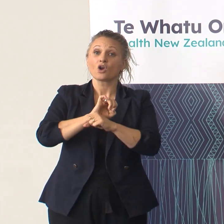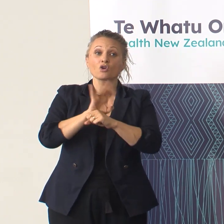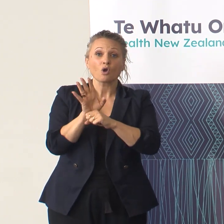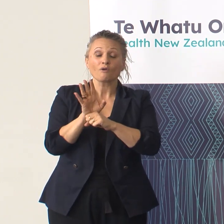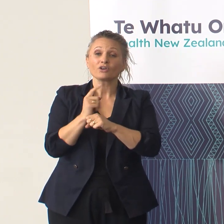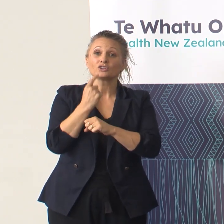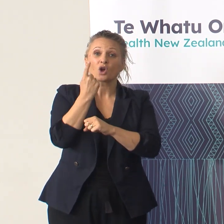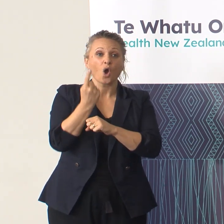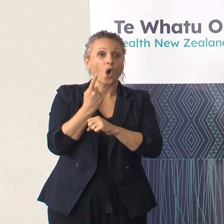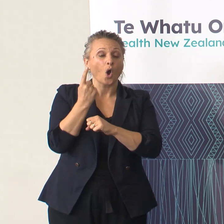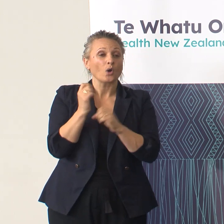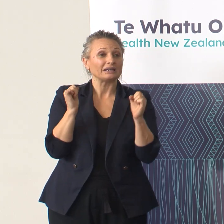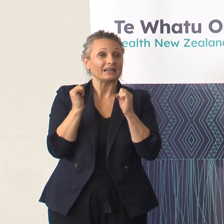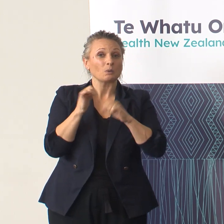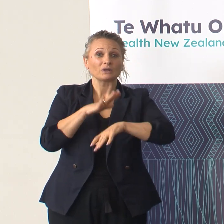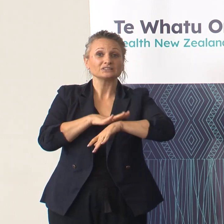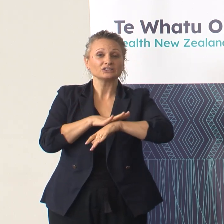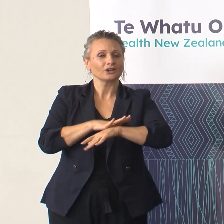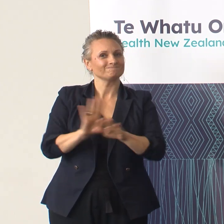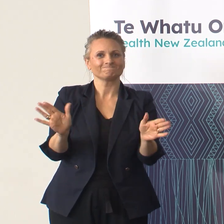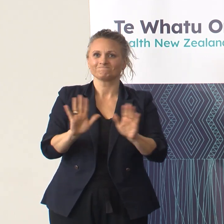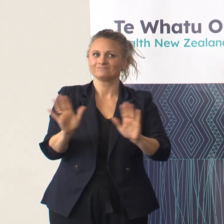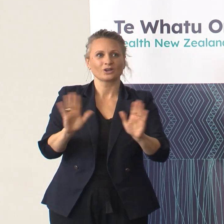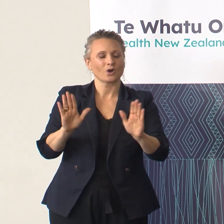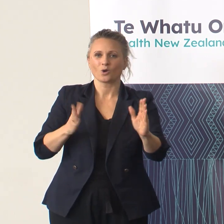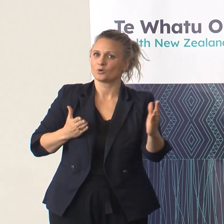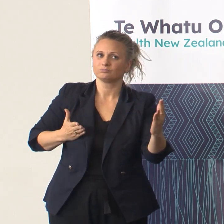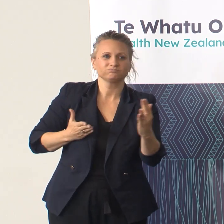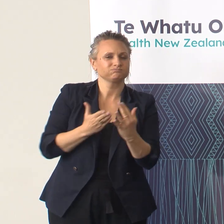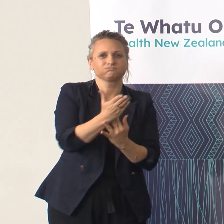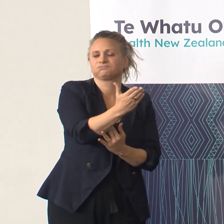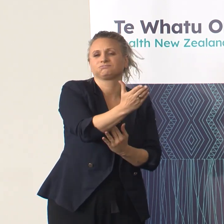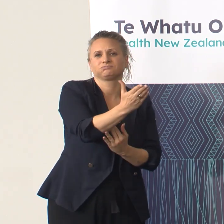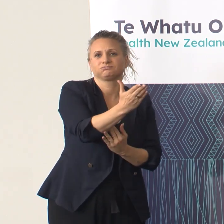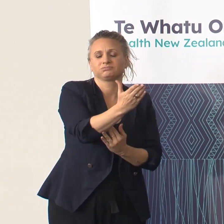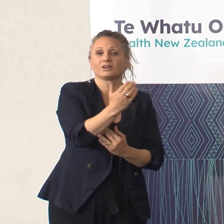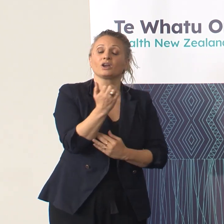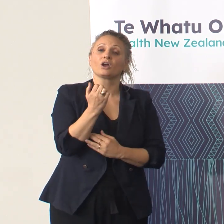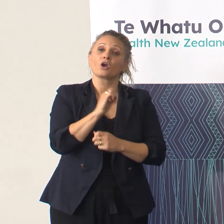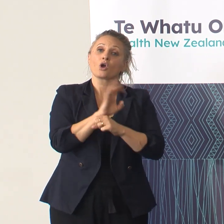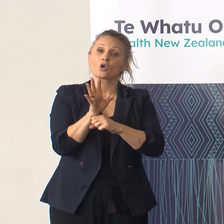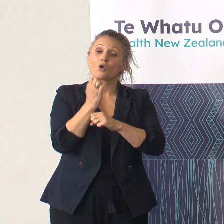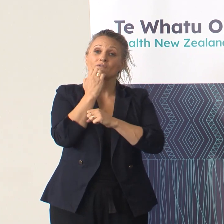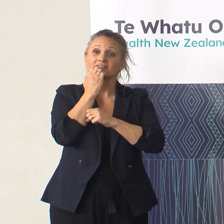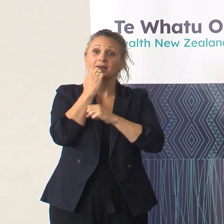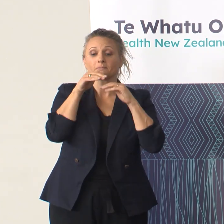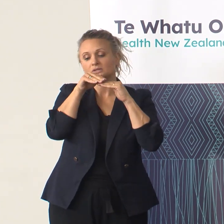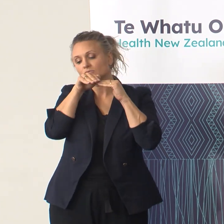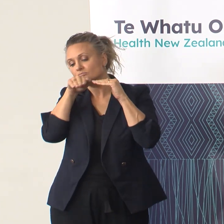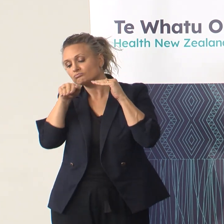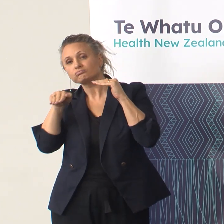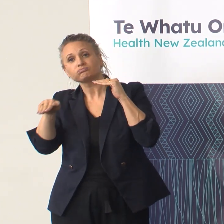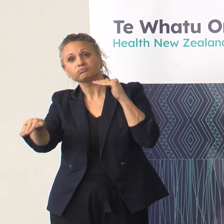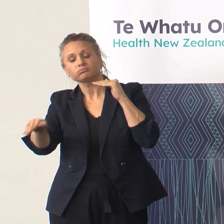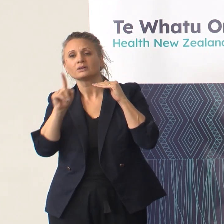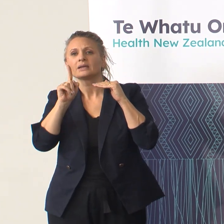disease or virus, and while COVID numbers may be decreasing, our Māori providers